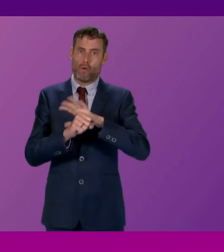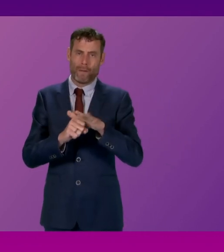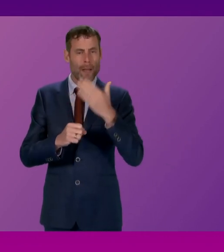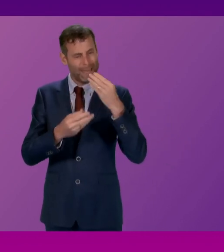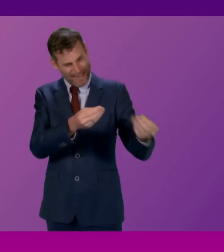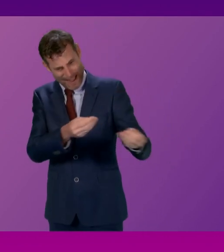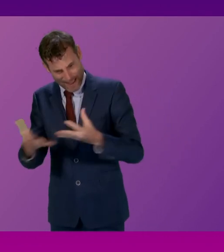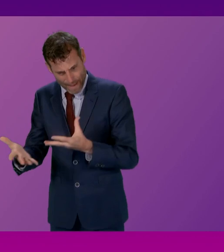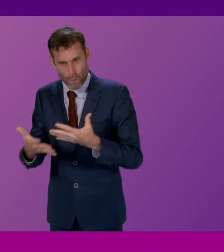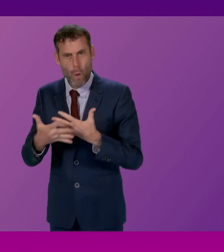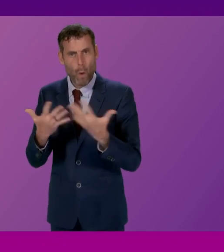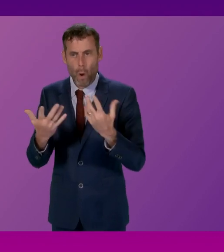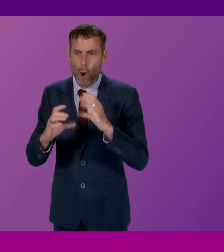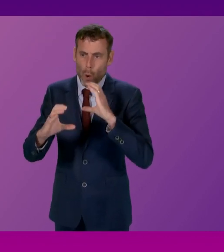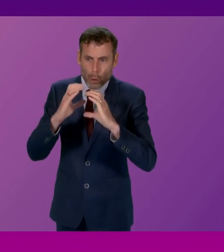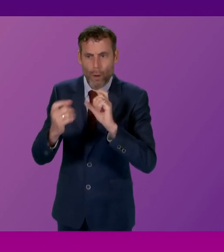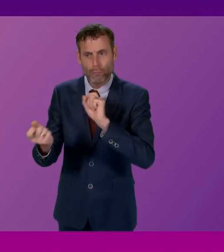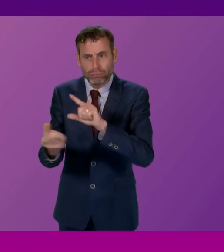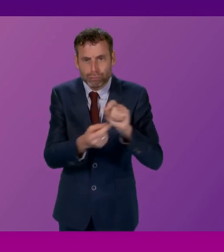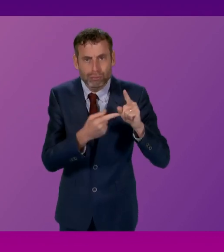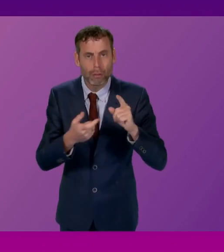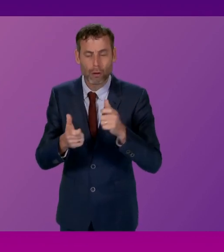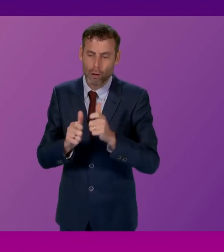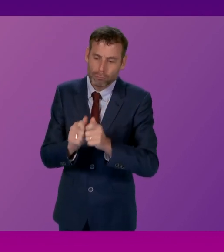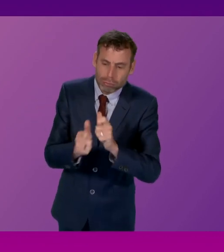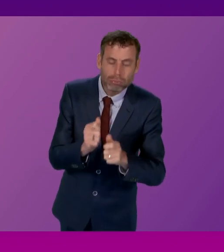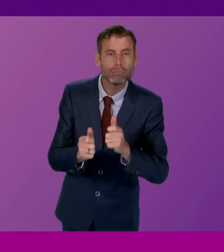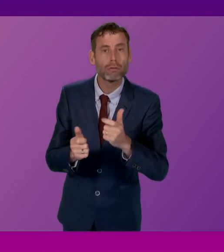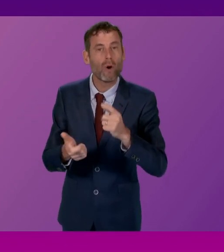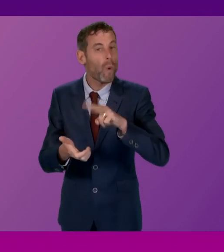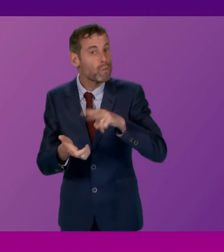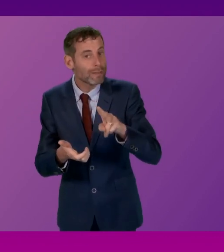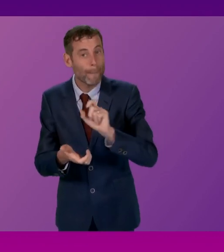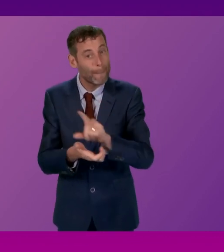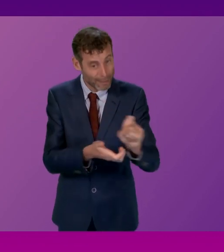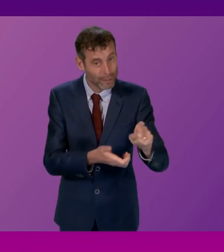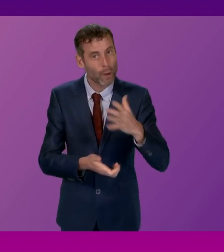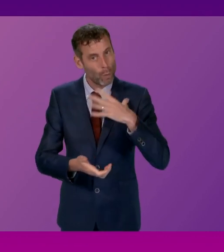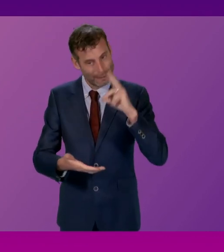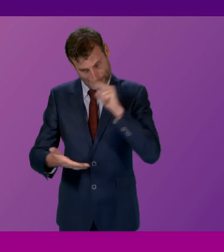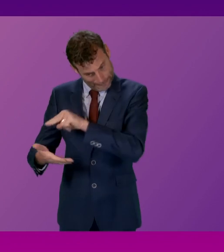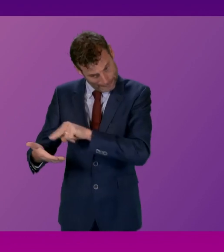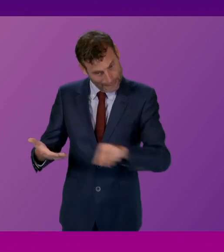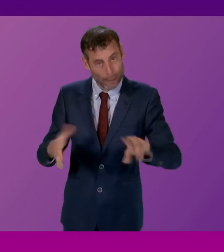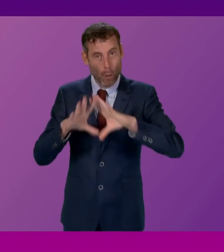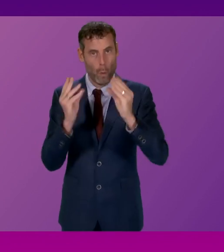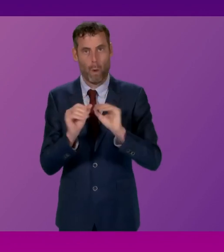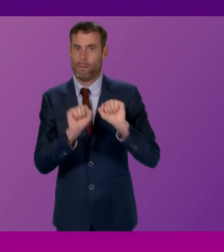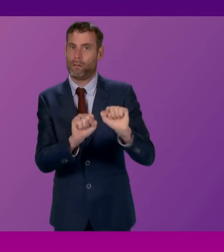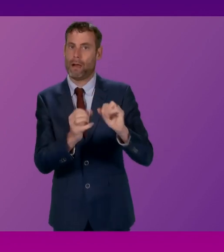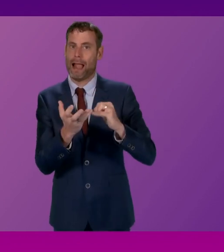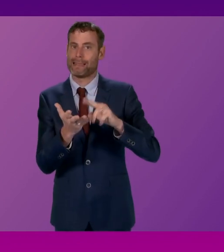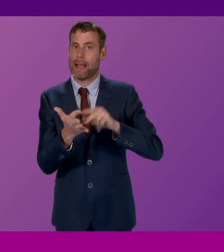These included all informal messages, including on WhatsApp. Mr Dawson has said, and I quote,